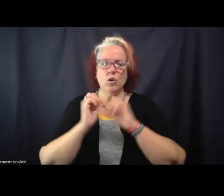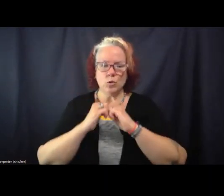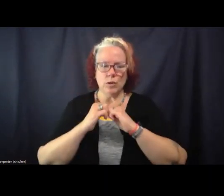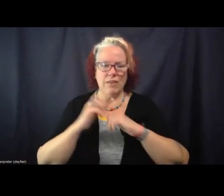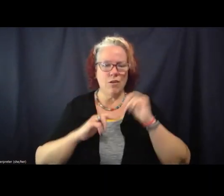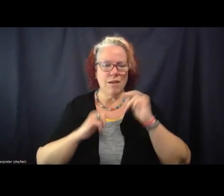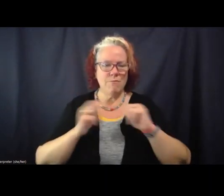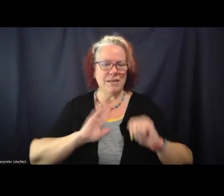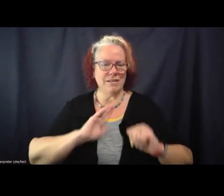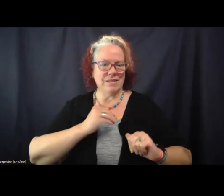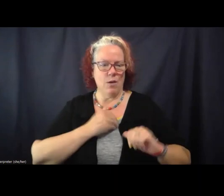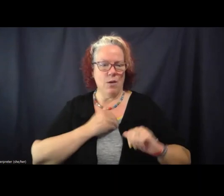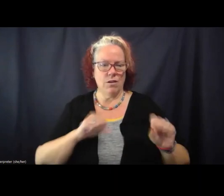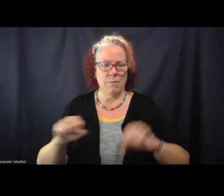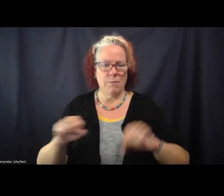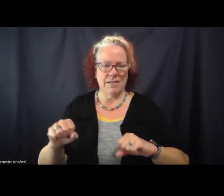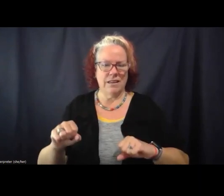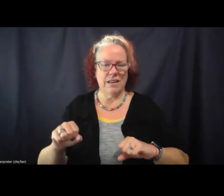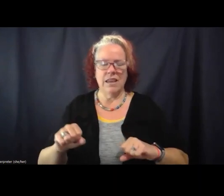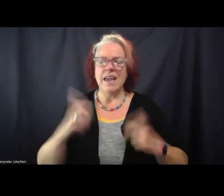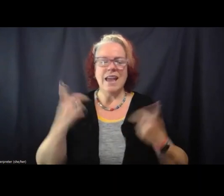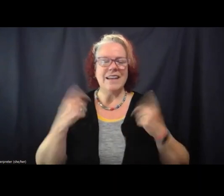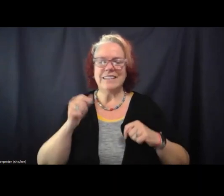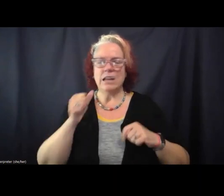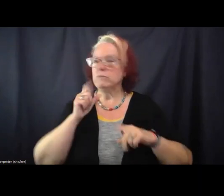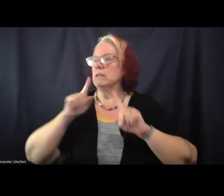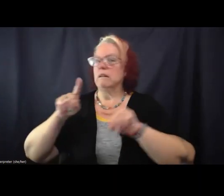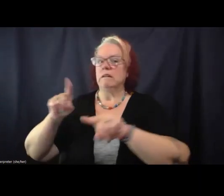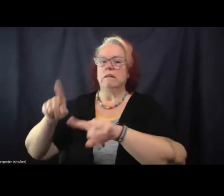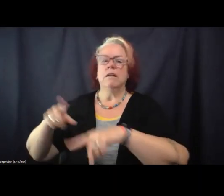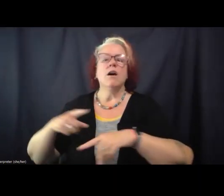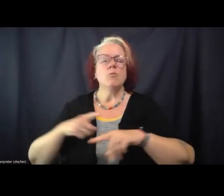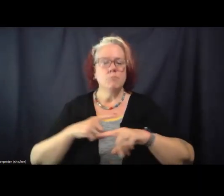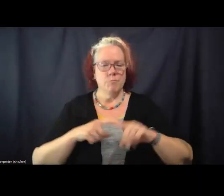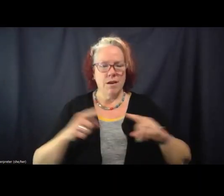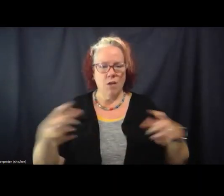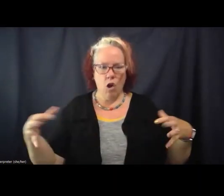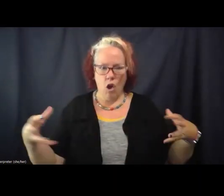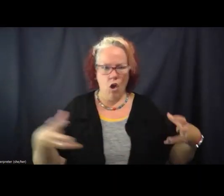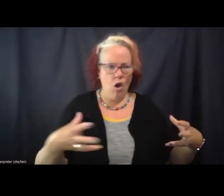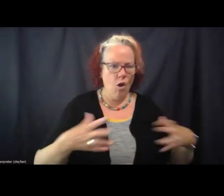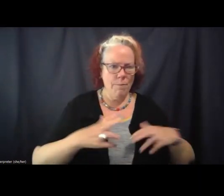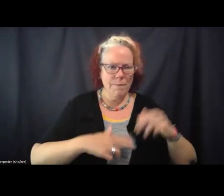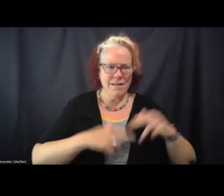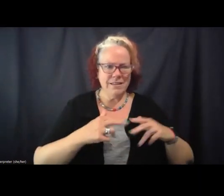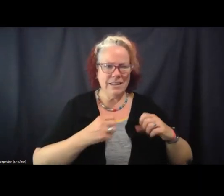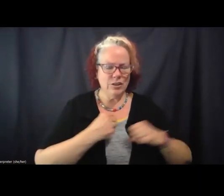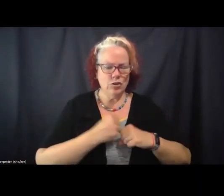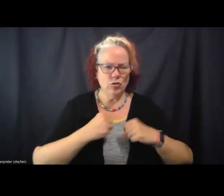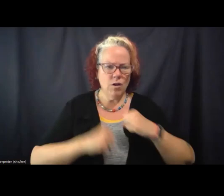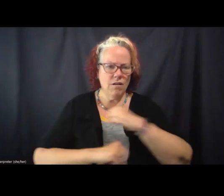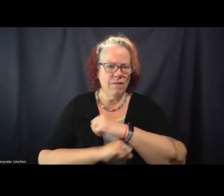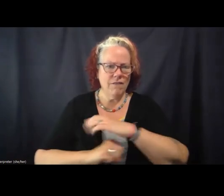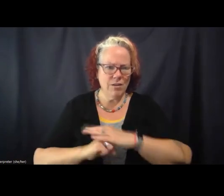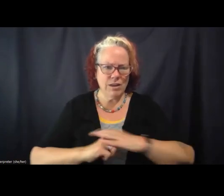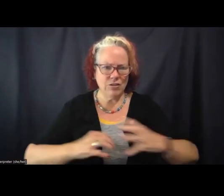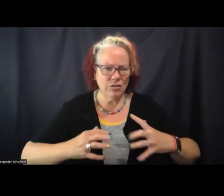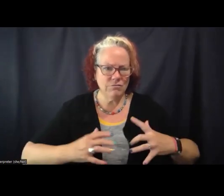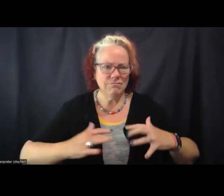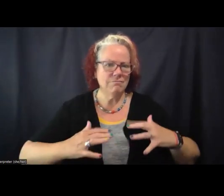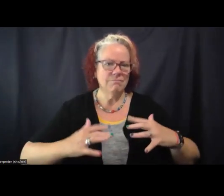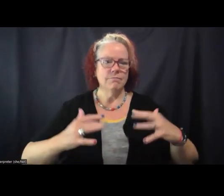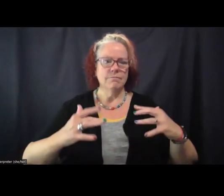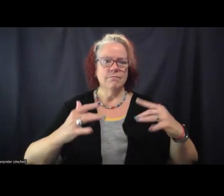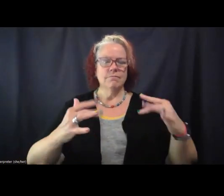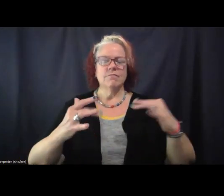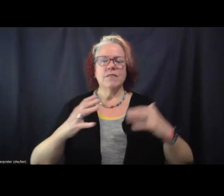and not just being responsive. And so all those things together, I think, make me feel like, um, you know, we, it's